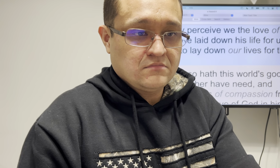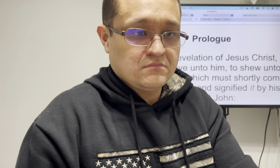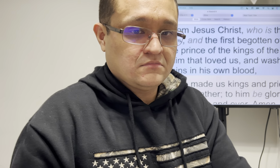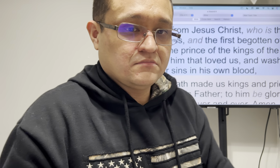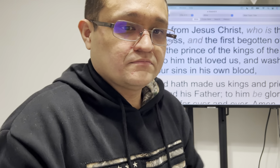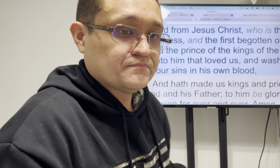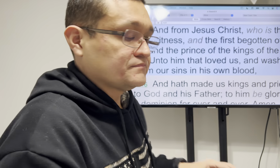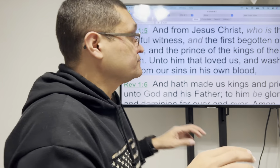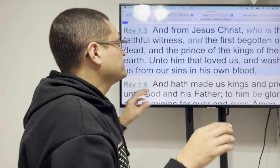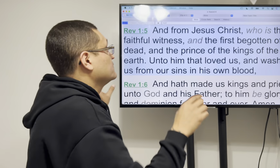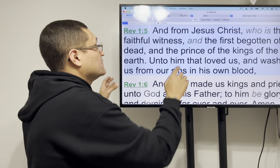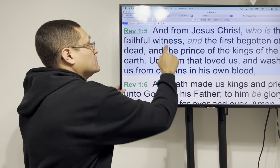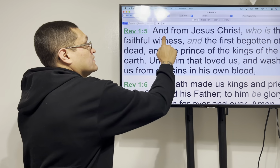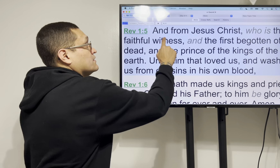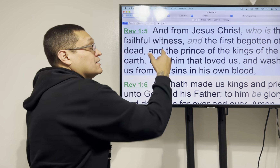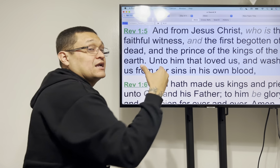the line of relations 1 and 5